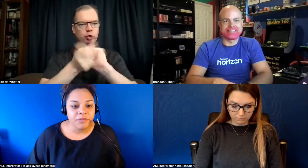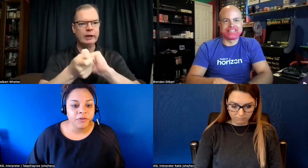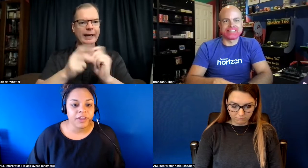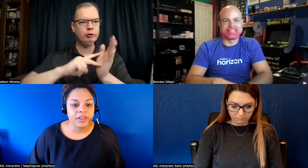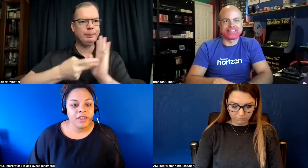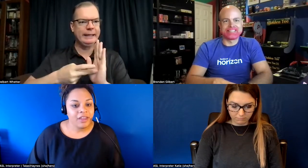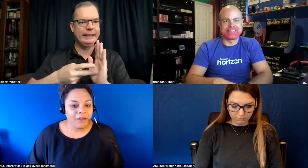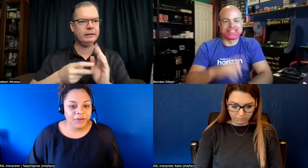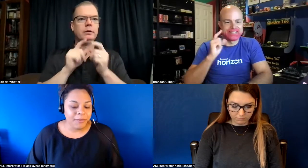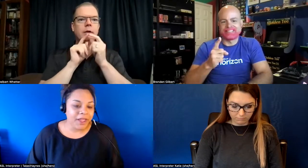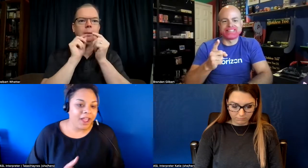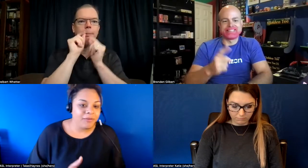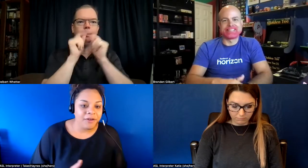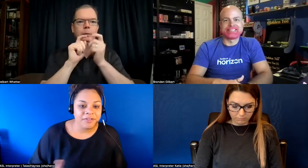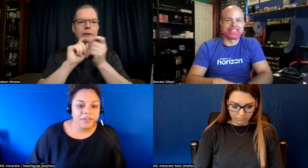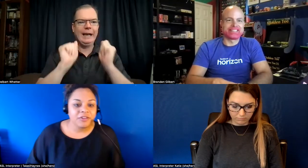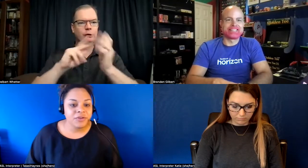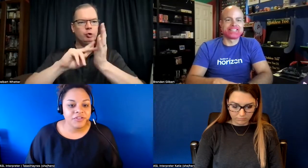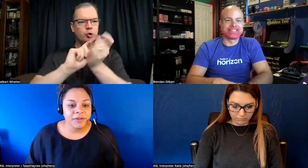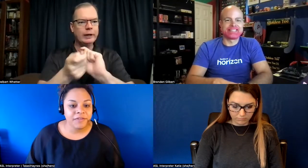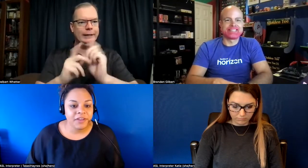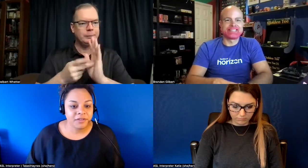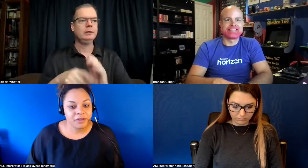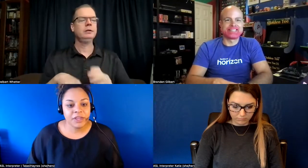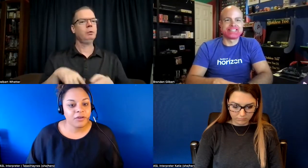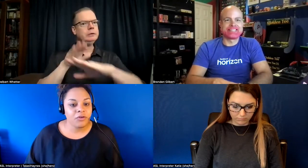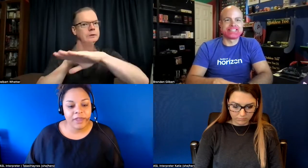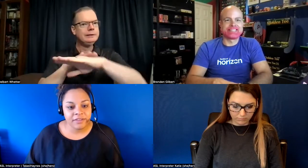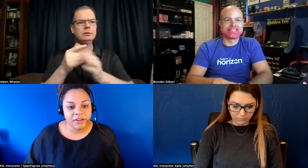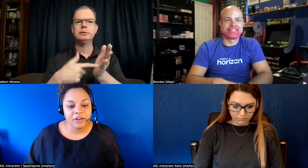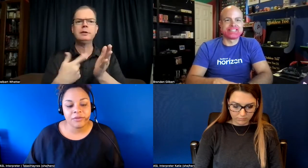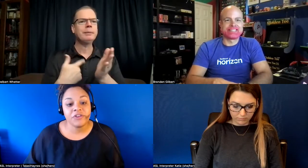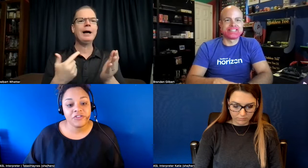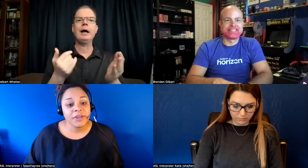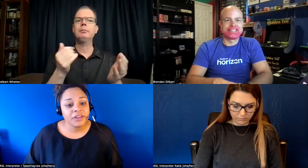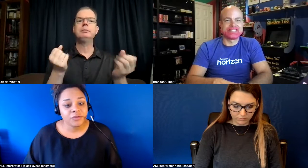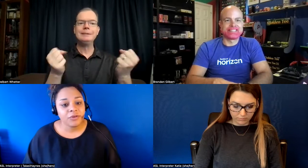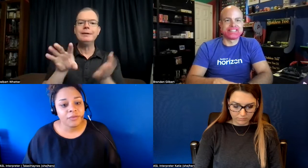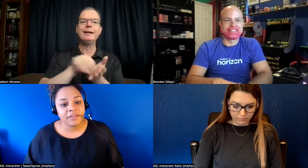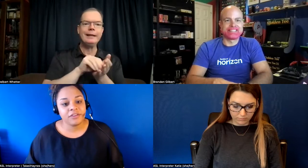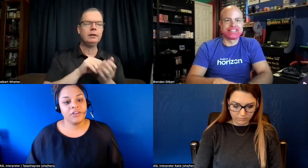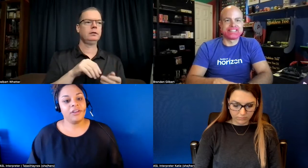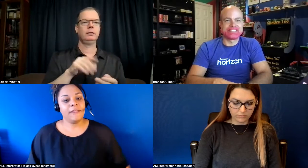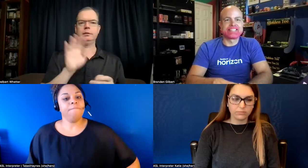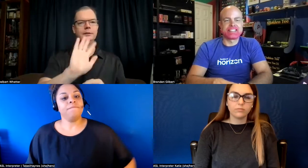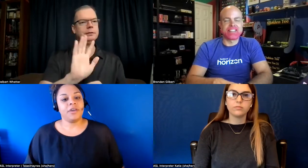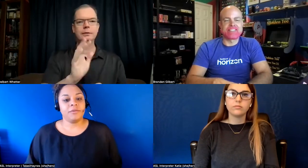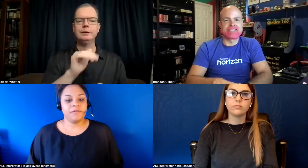moving my eyebrows and the little twitches in my face can mean a whole message uh change the meaning to a whole message um if